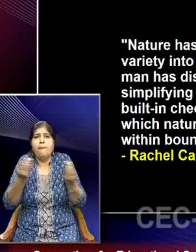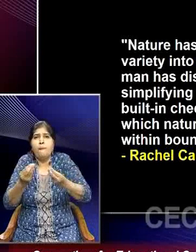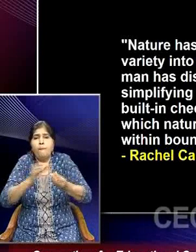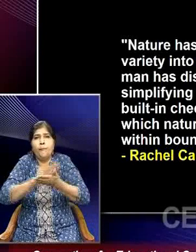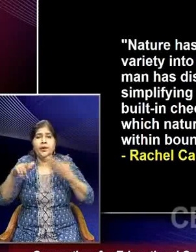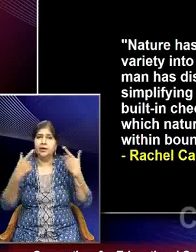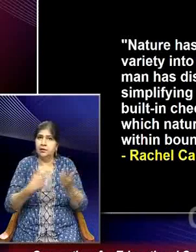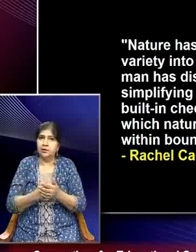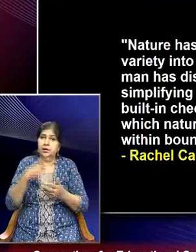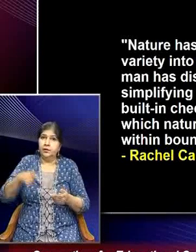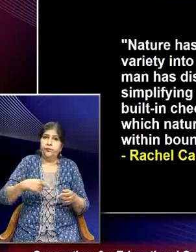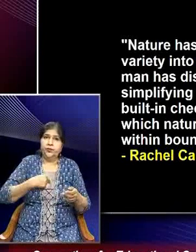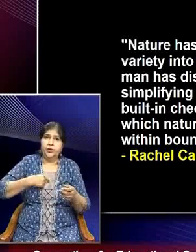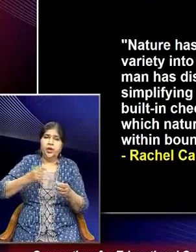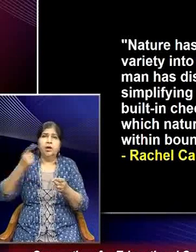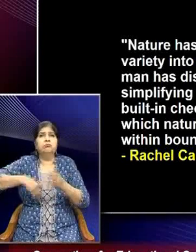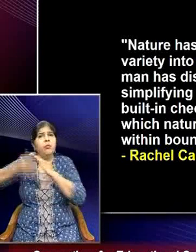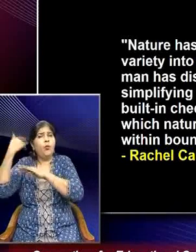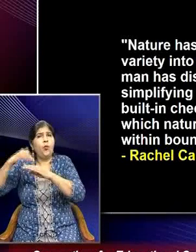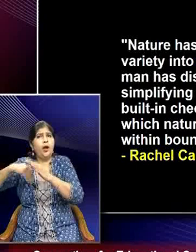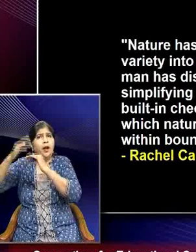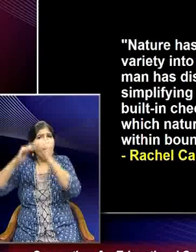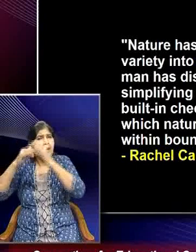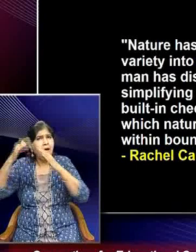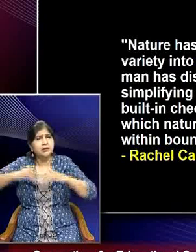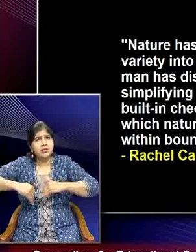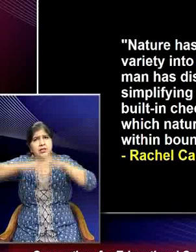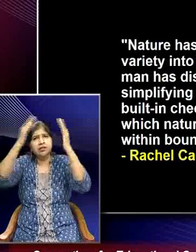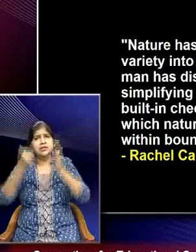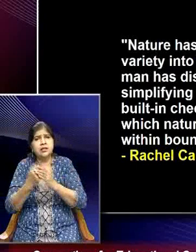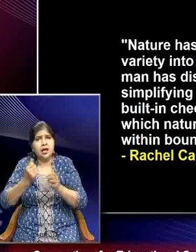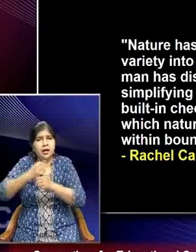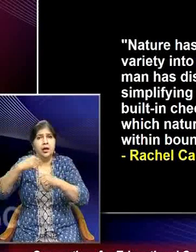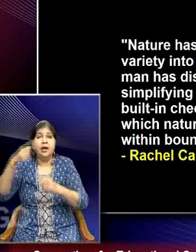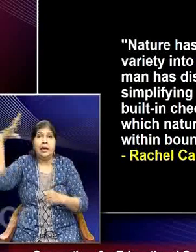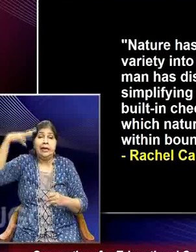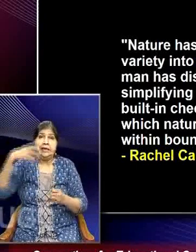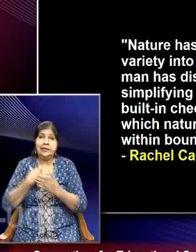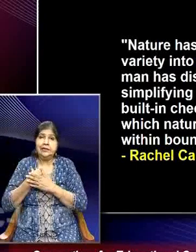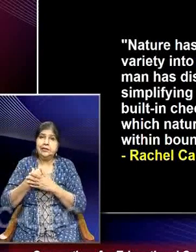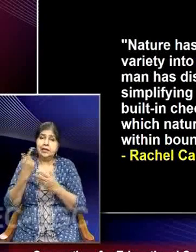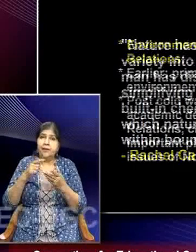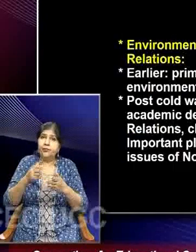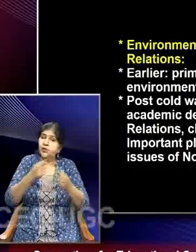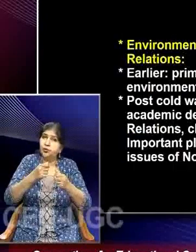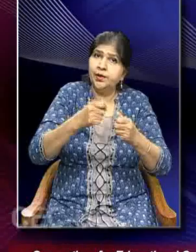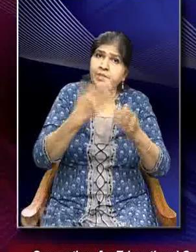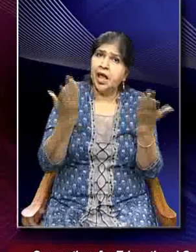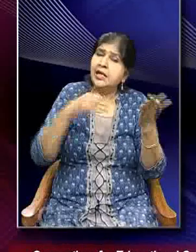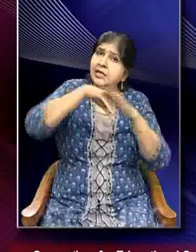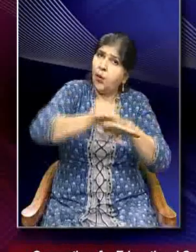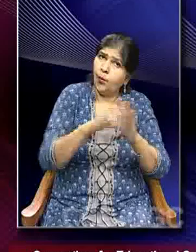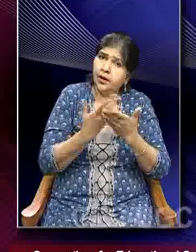Thus, he undoes the built-in checks and balances by which nature holds species within hounds.